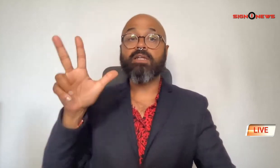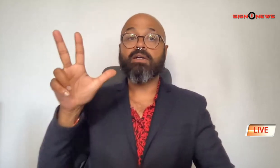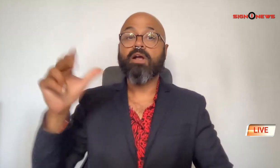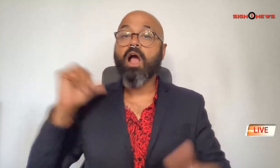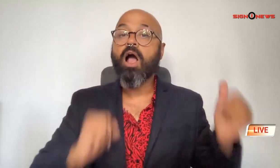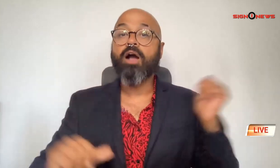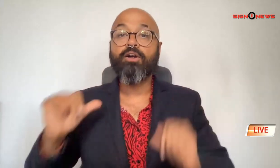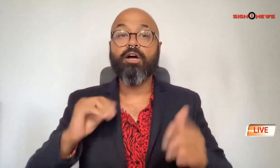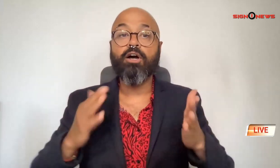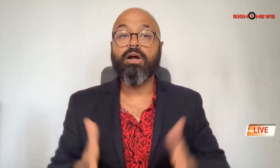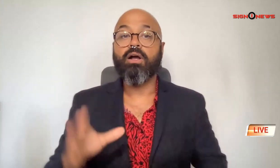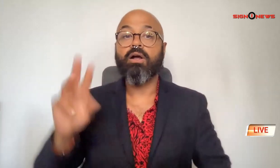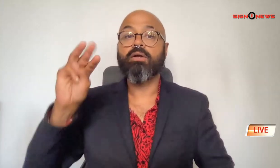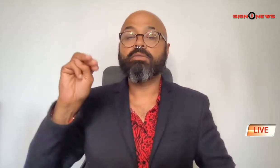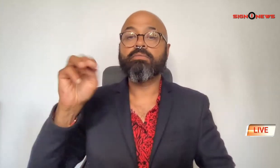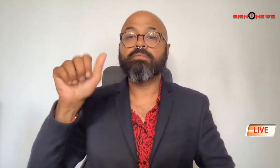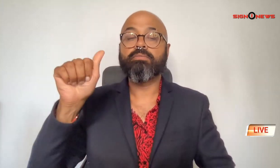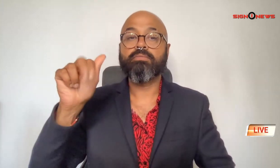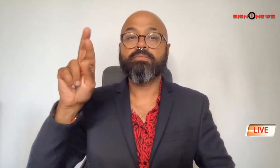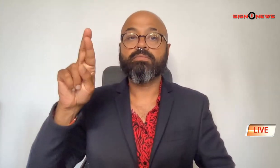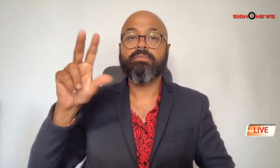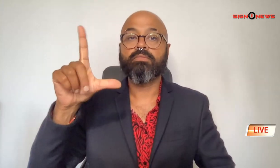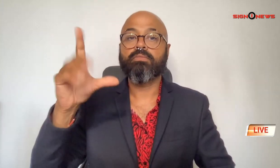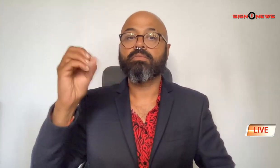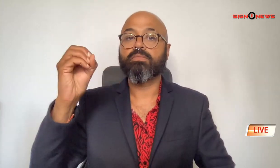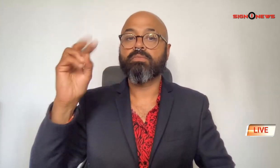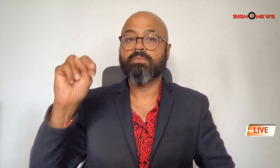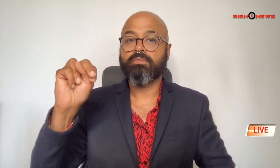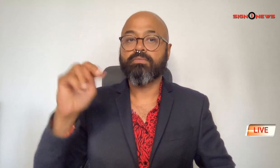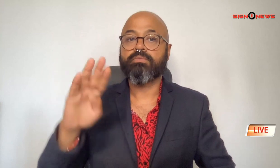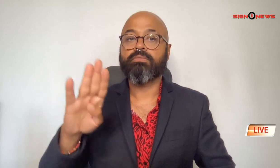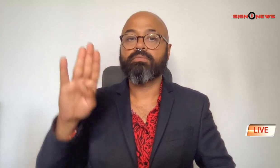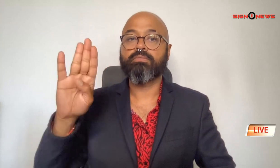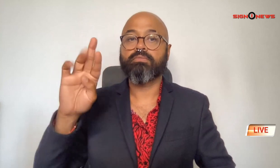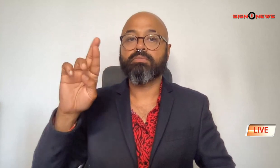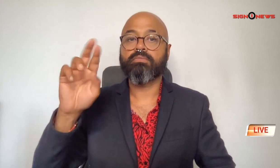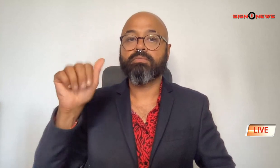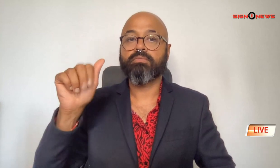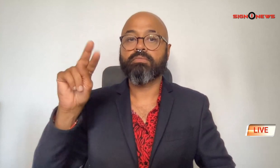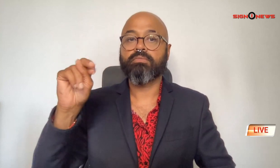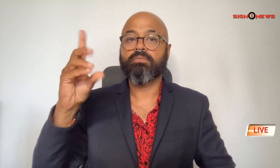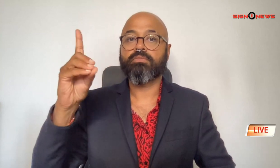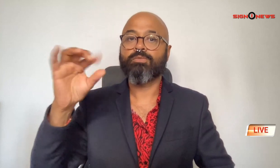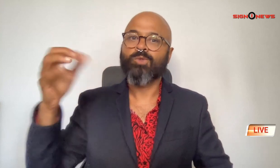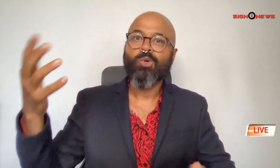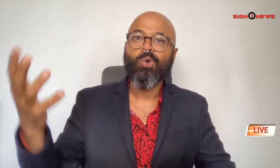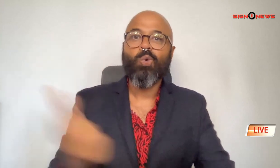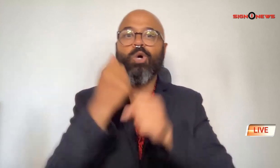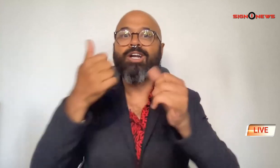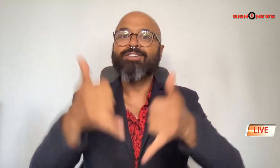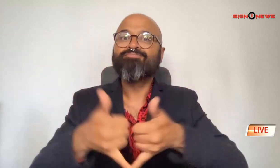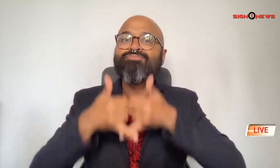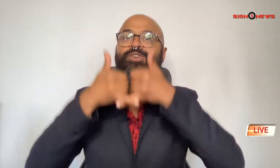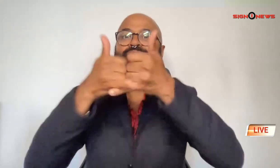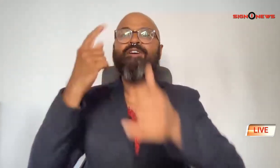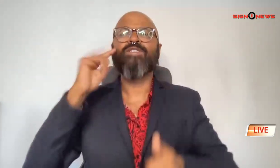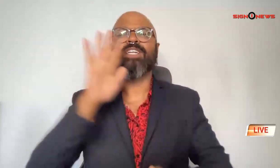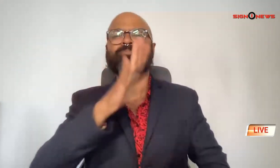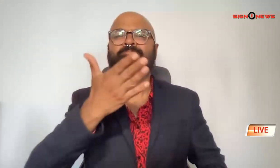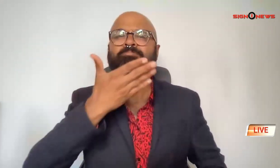in 1973 when actor marlon brando won an academy award for